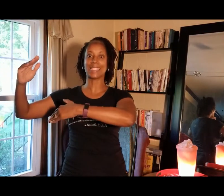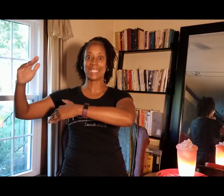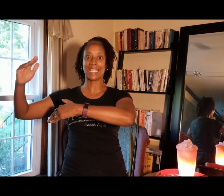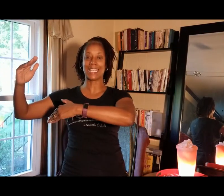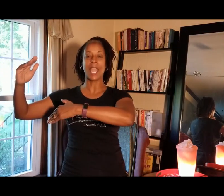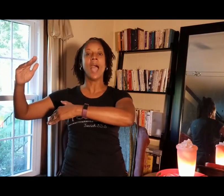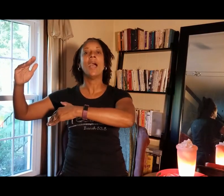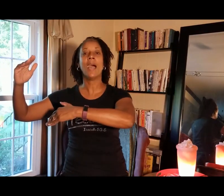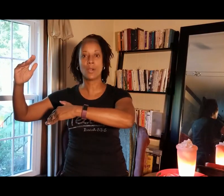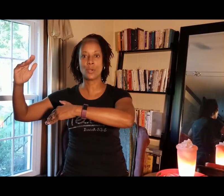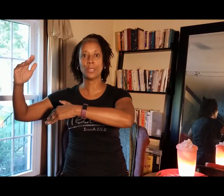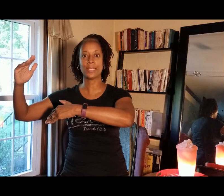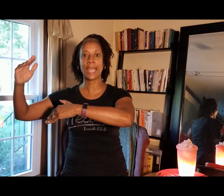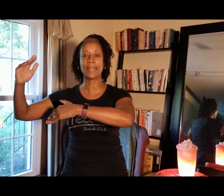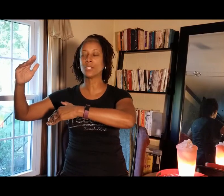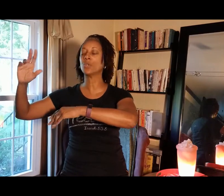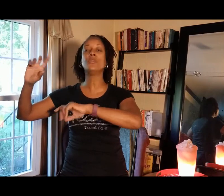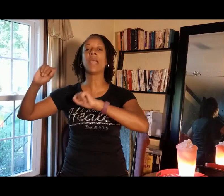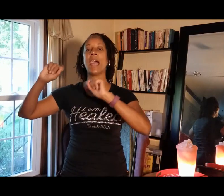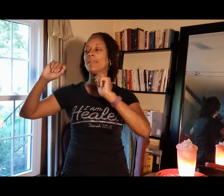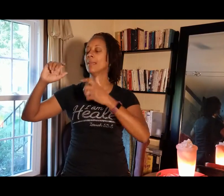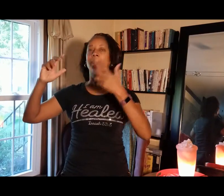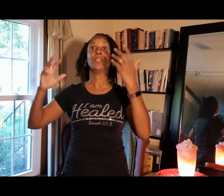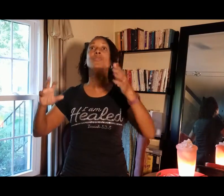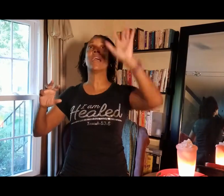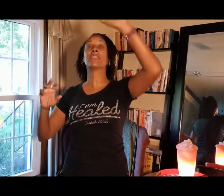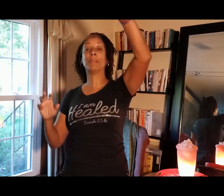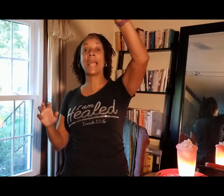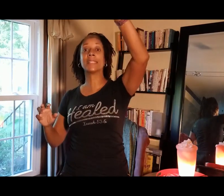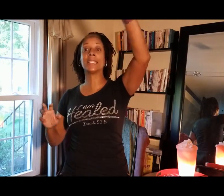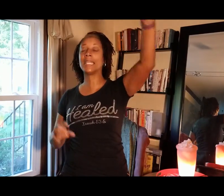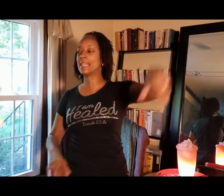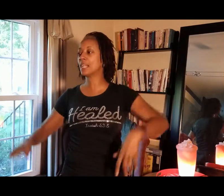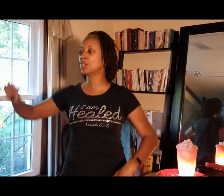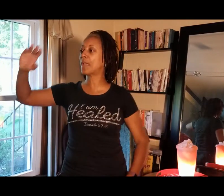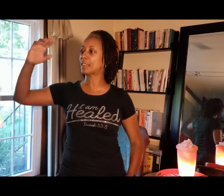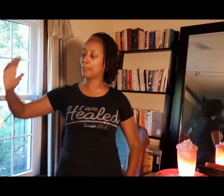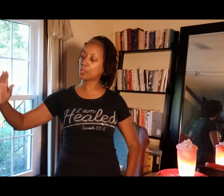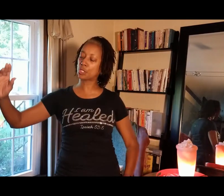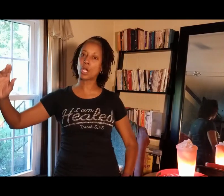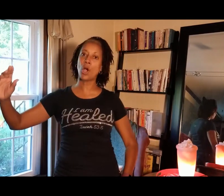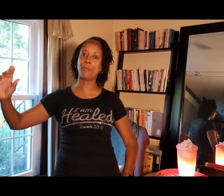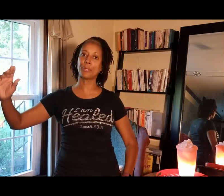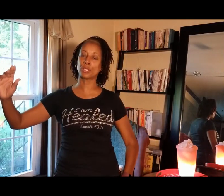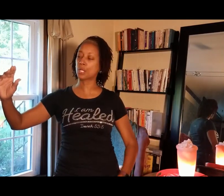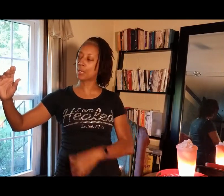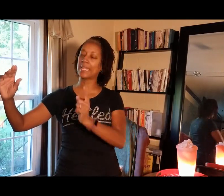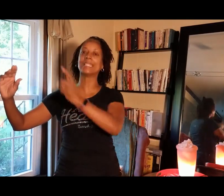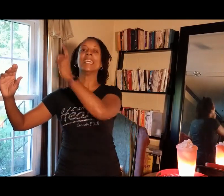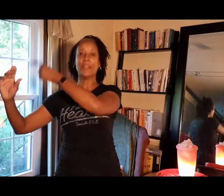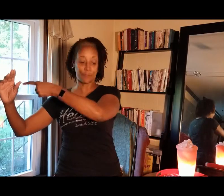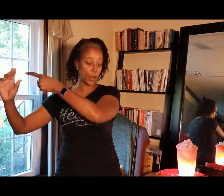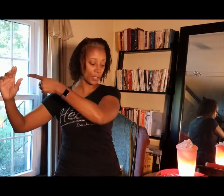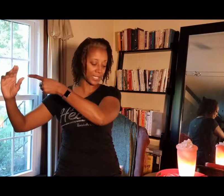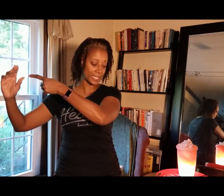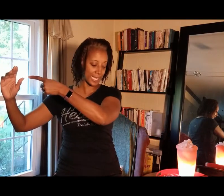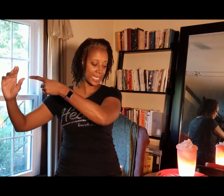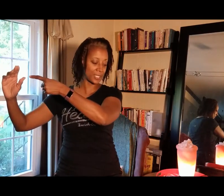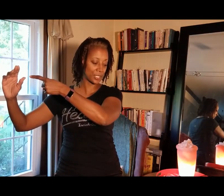sea. How cool is that? So you've got, you've got the black sea in there. You've got the Persian Gulf, which is located farthest East